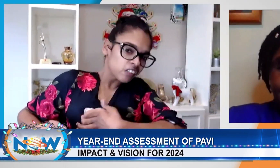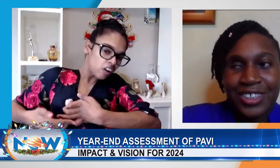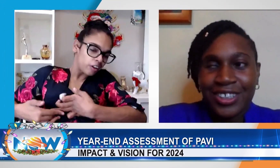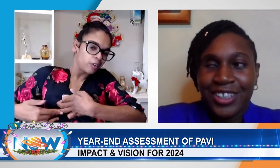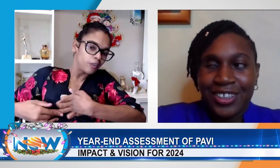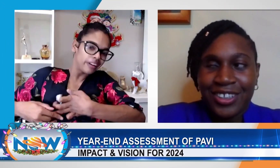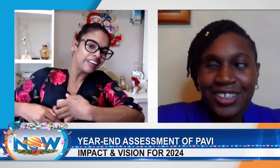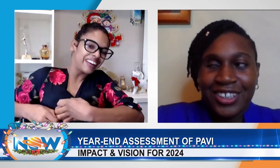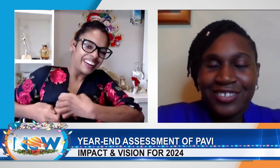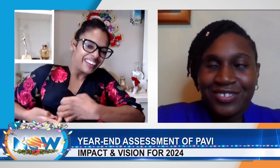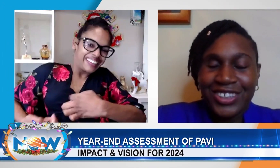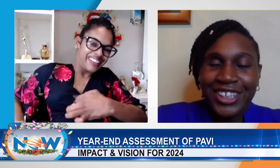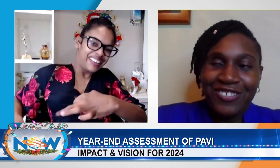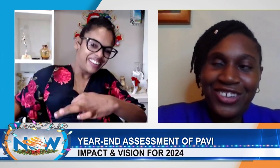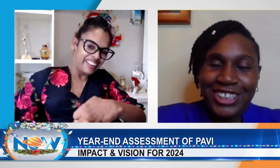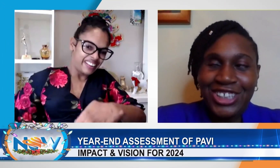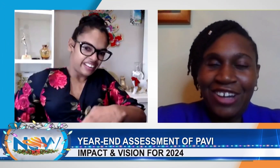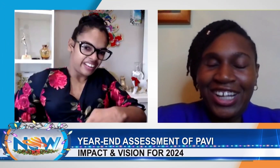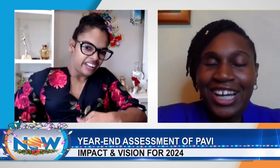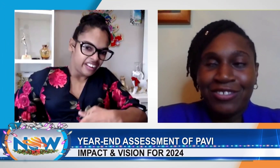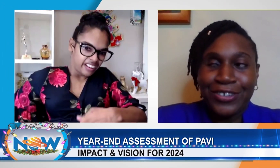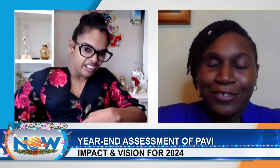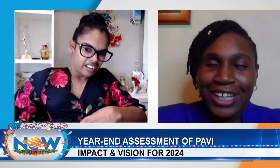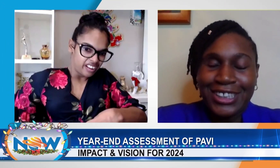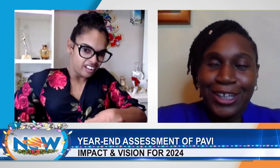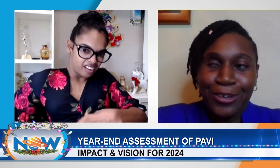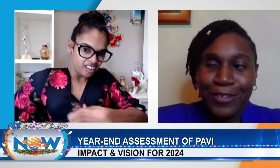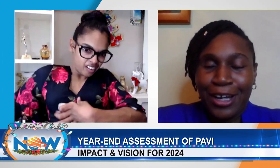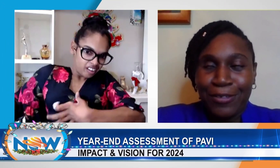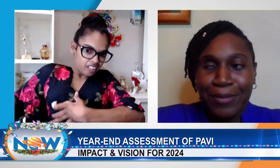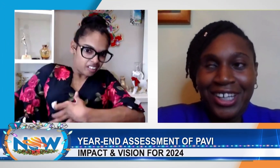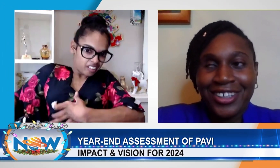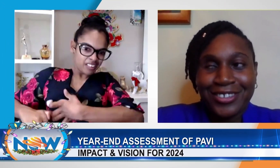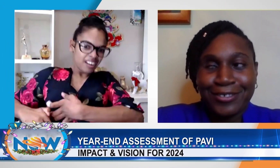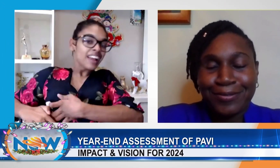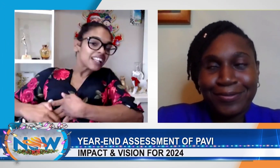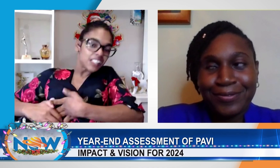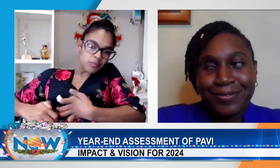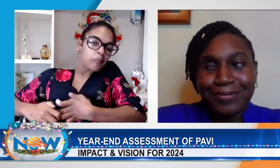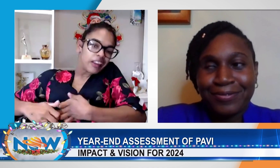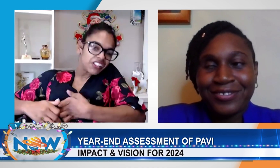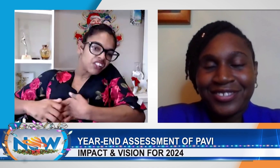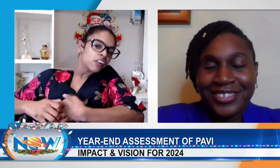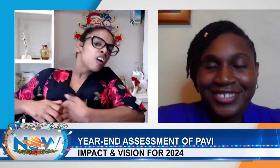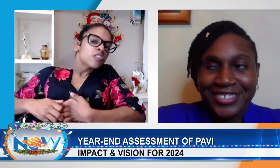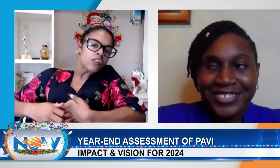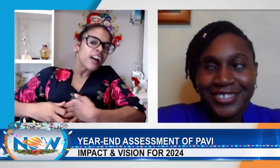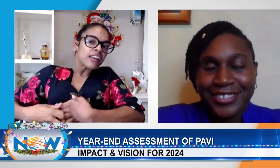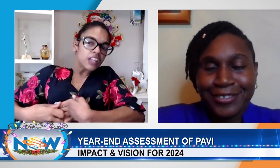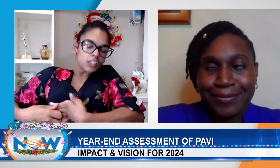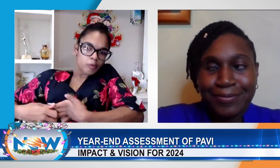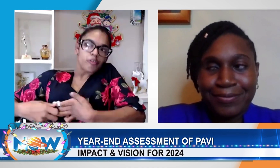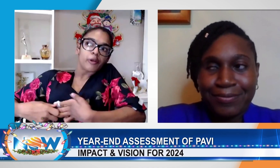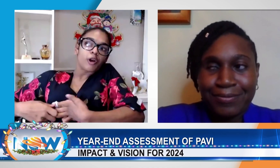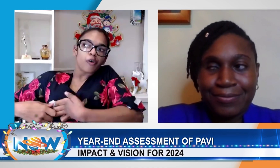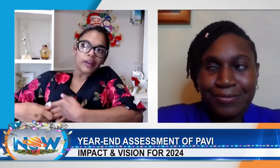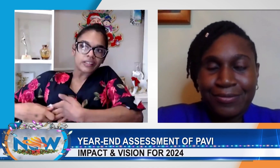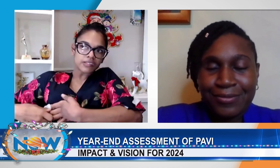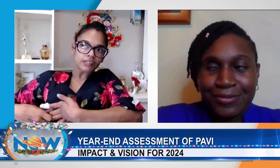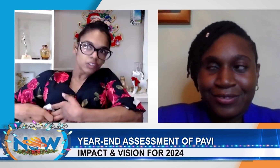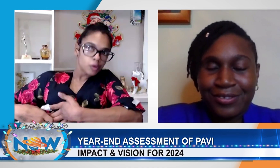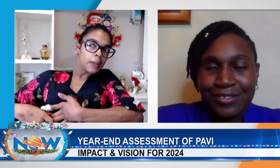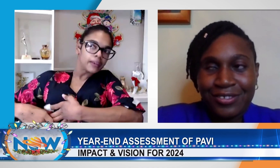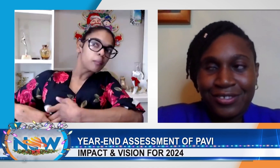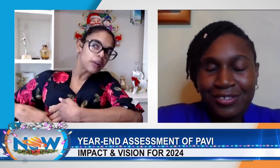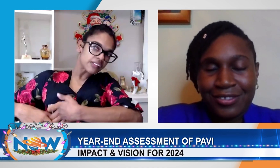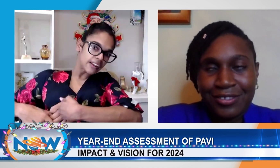Candice. John, how are you doing? Good morning, Nshamla. I'm doing well. Thank you for having me. It's my pleasure. So, Candice, before we go